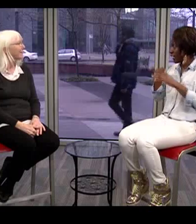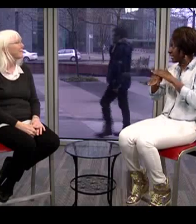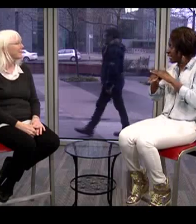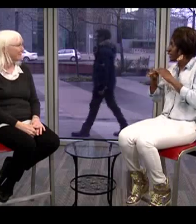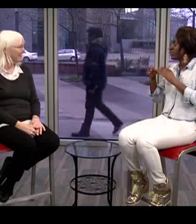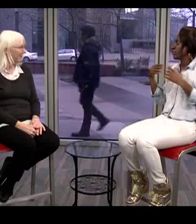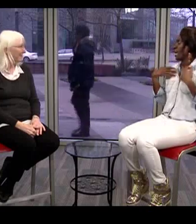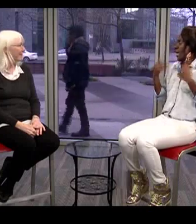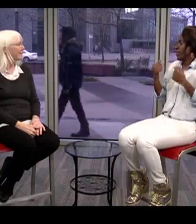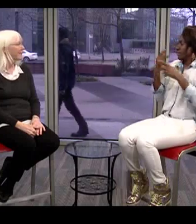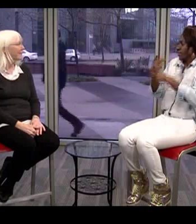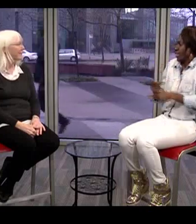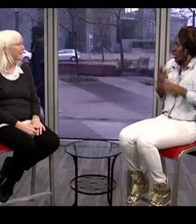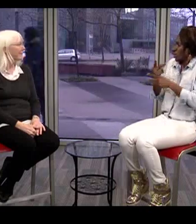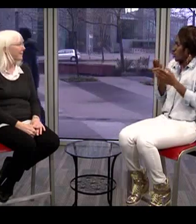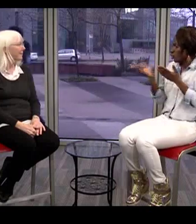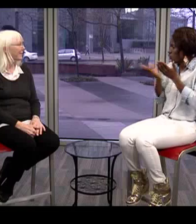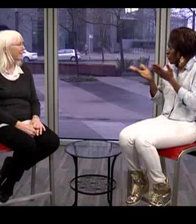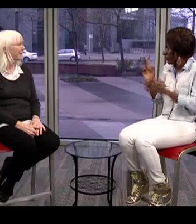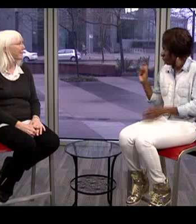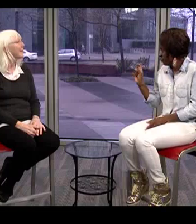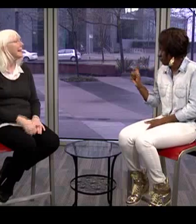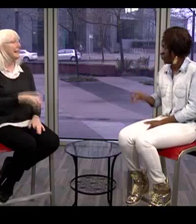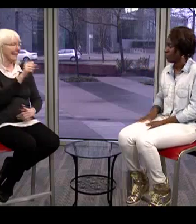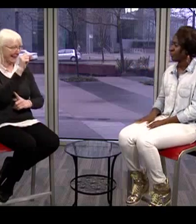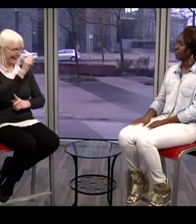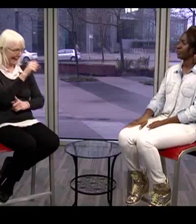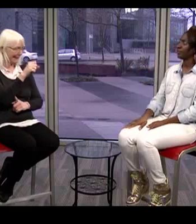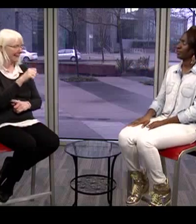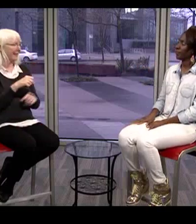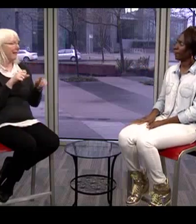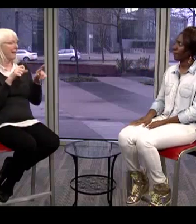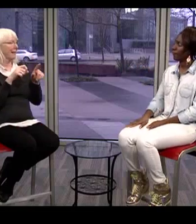face, as far as getting access to the health care system? Absolutely.